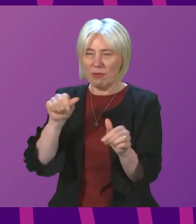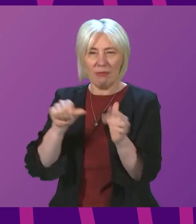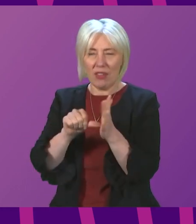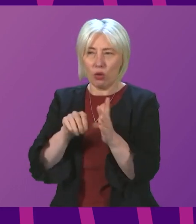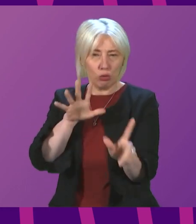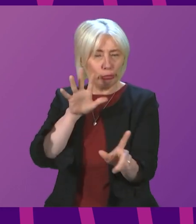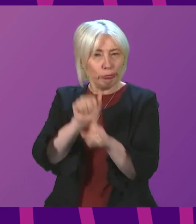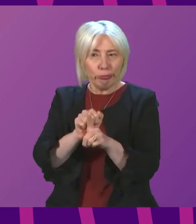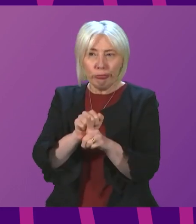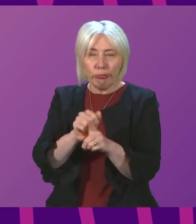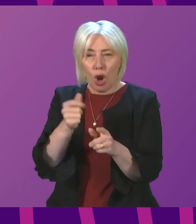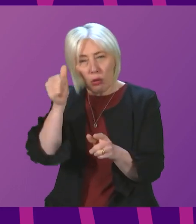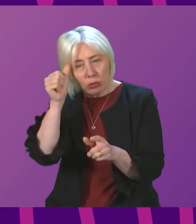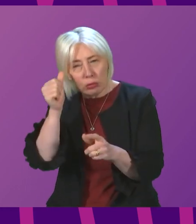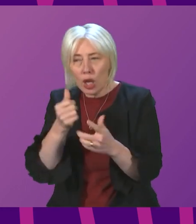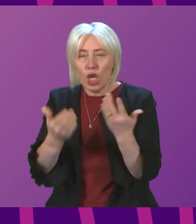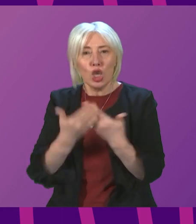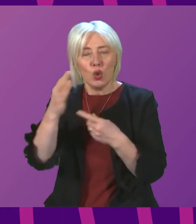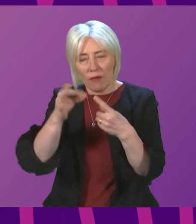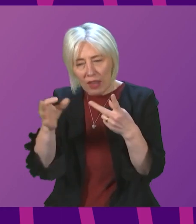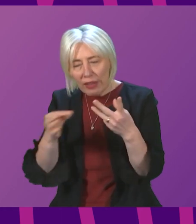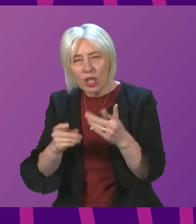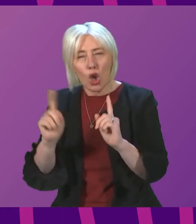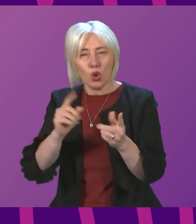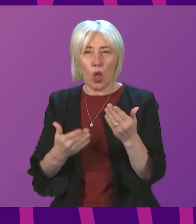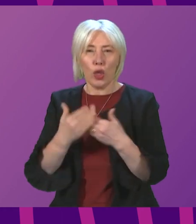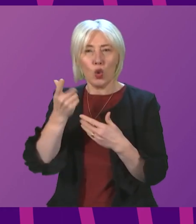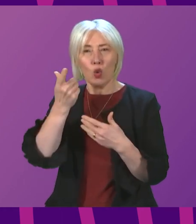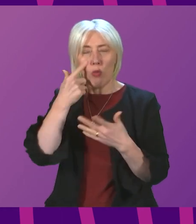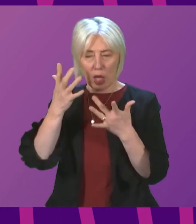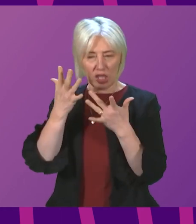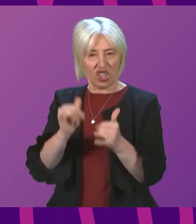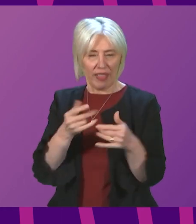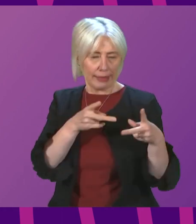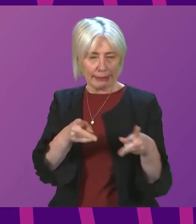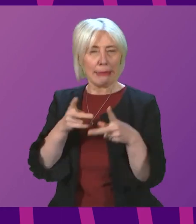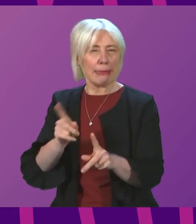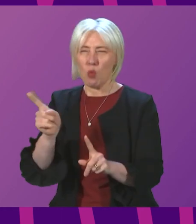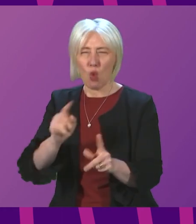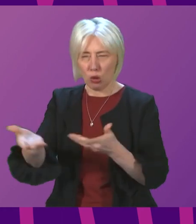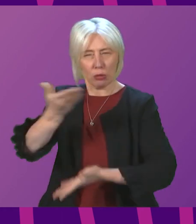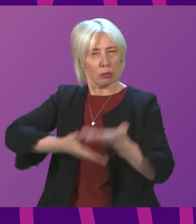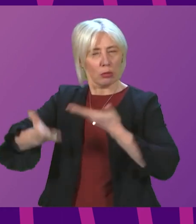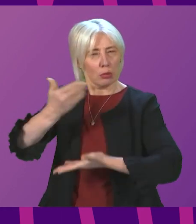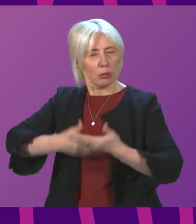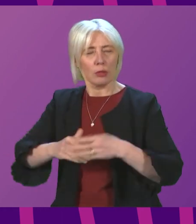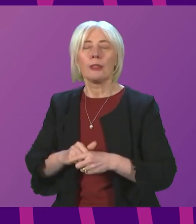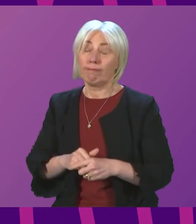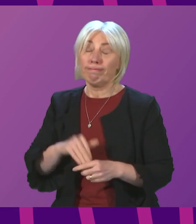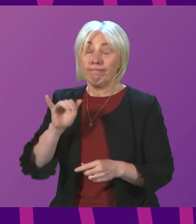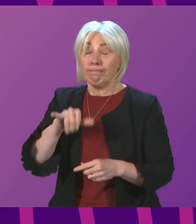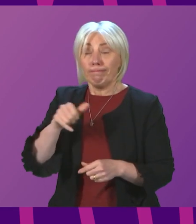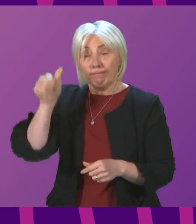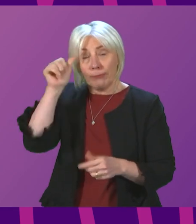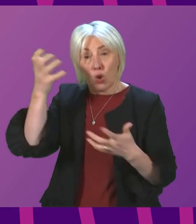Can the First Minister provide any detail on the new surveillance system that is to be introduced? First Minister. So, yes, I do recognise that concern.